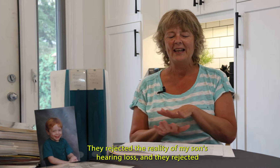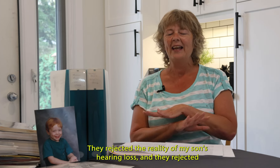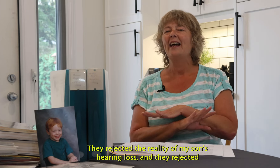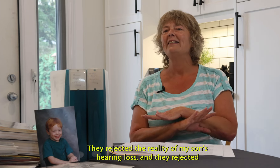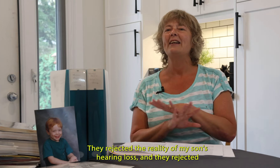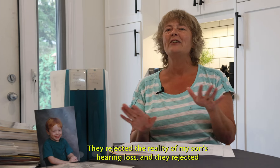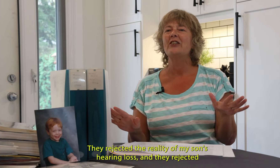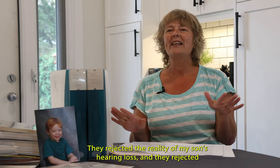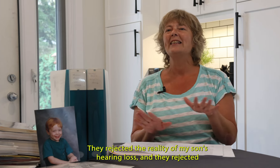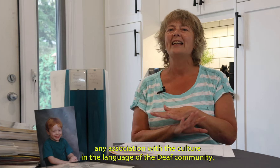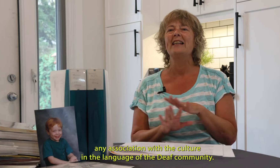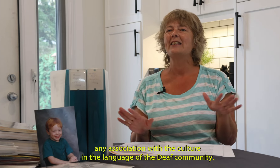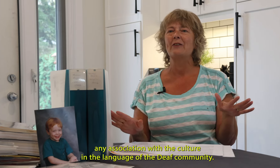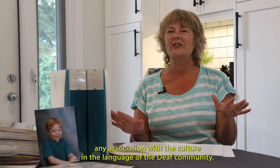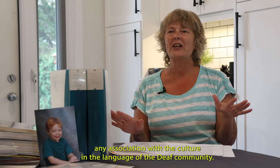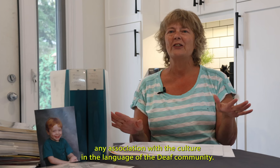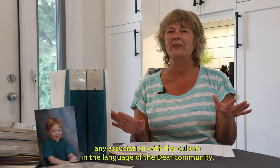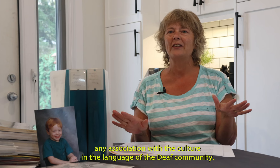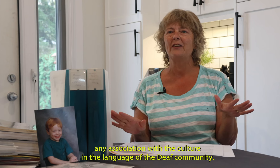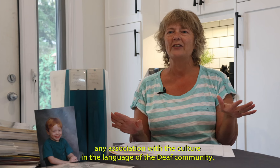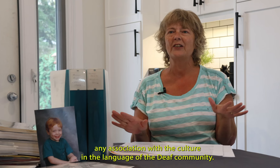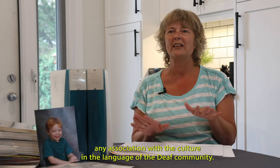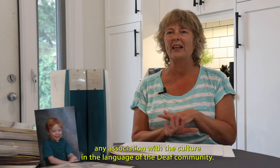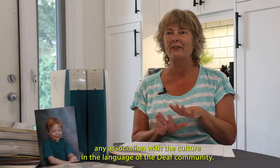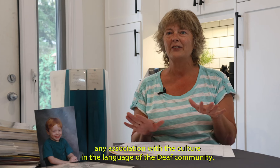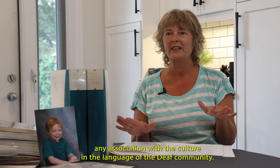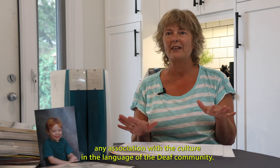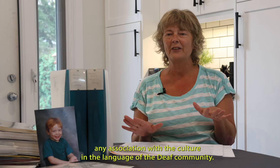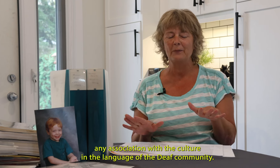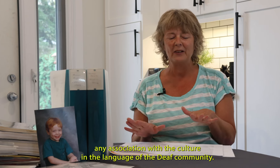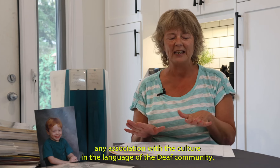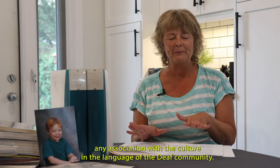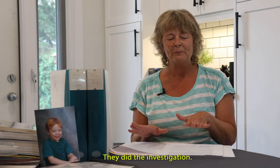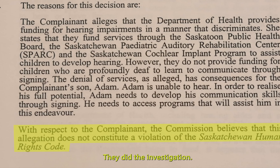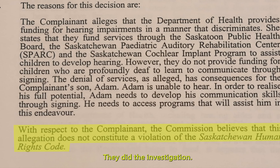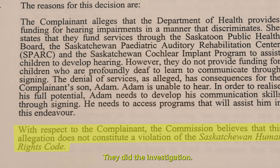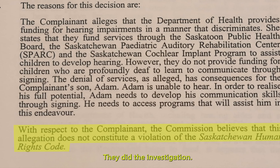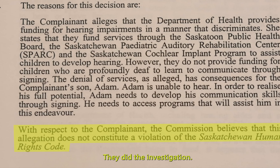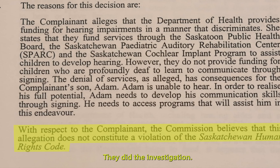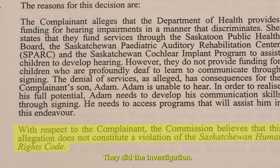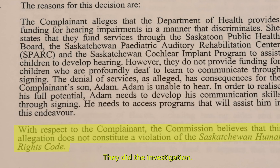And they rejected any association with the culture and the language of the deaf community. They did the investigation.